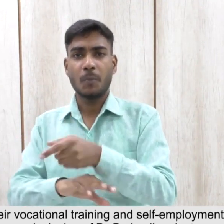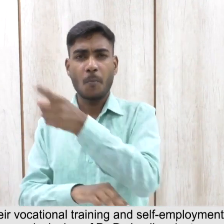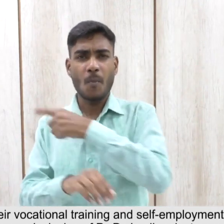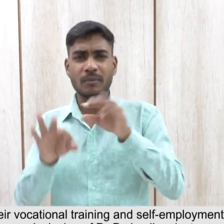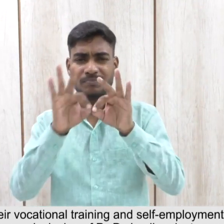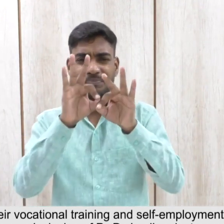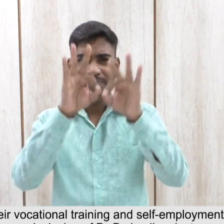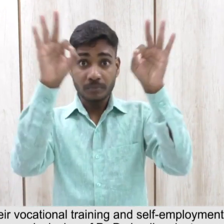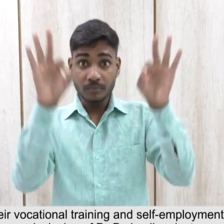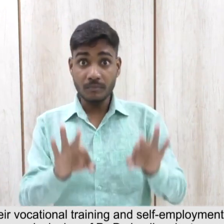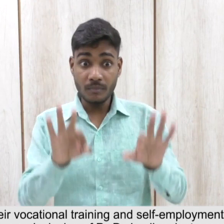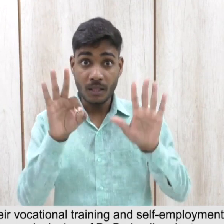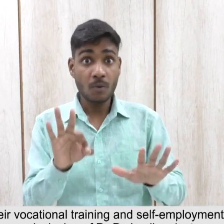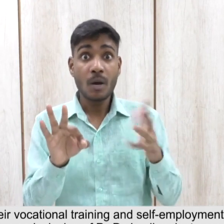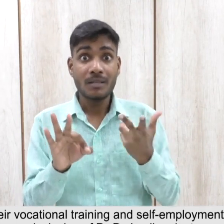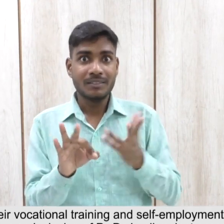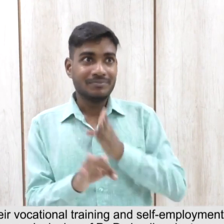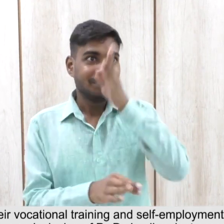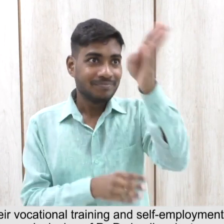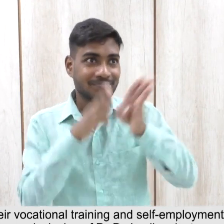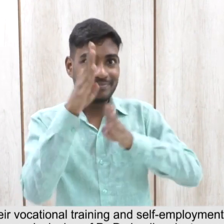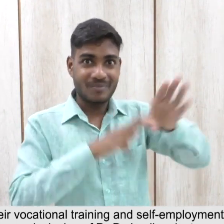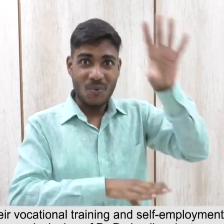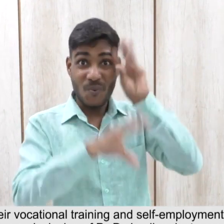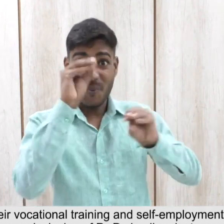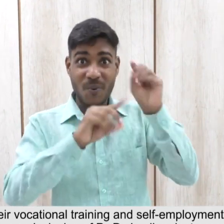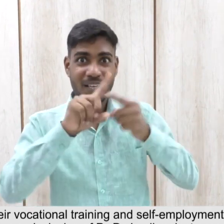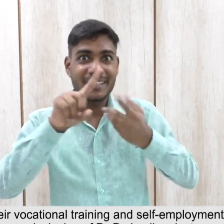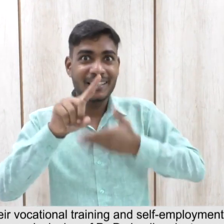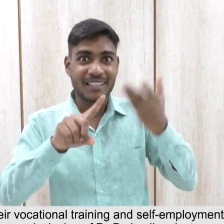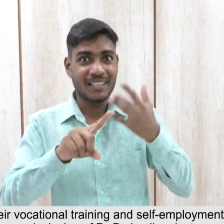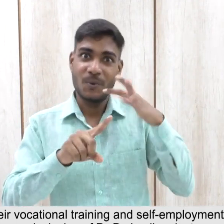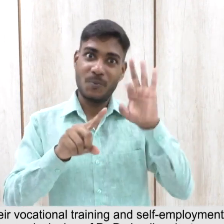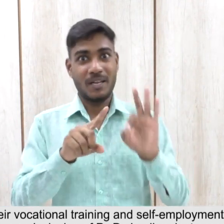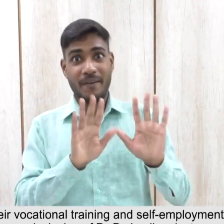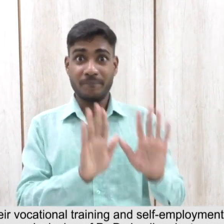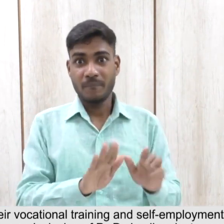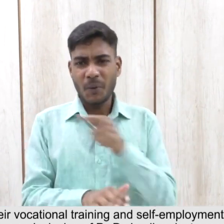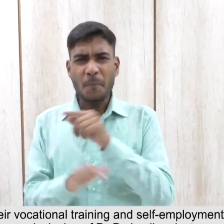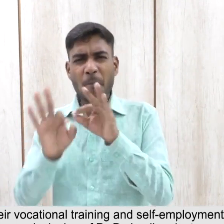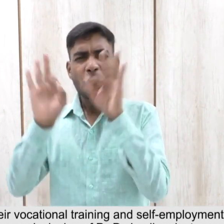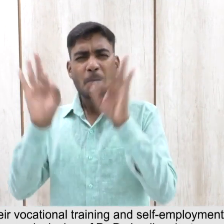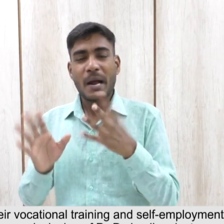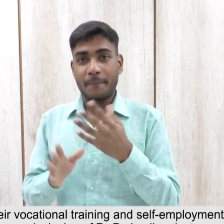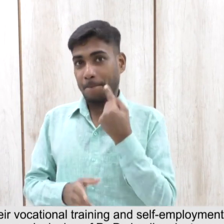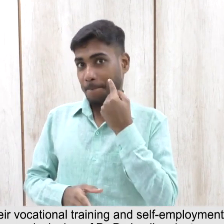Such schemes and programs need to focus on inclusion of PWDs in all